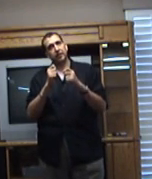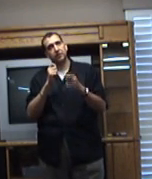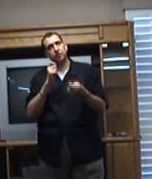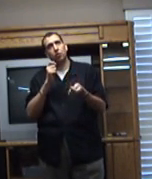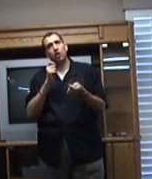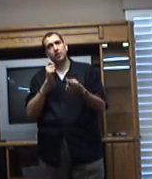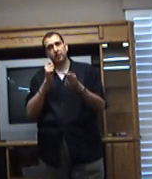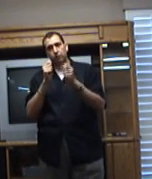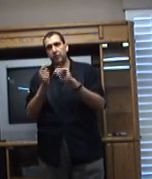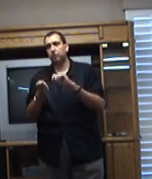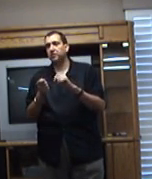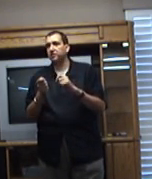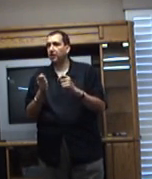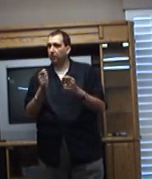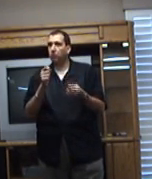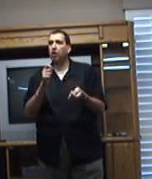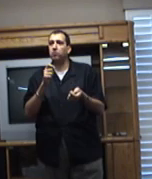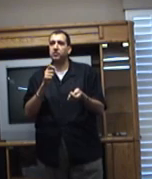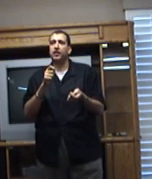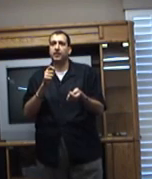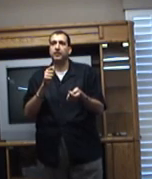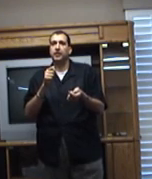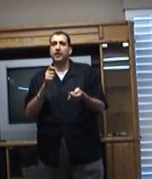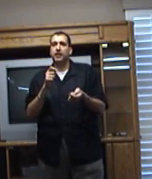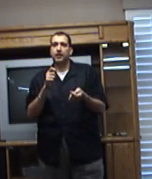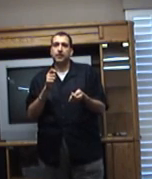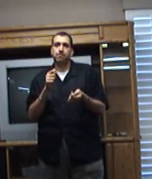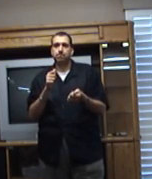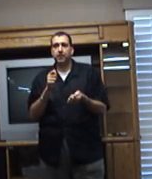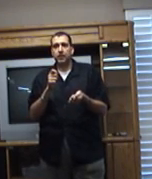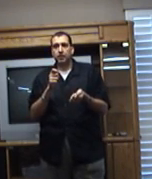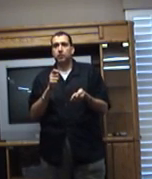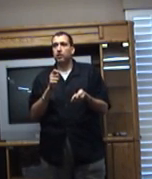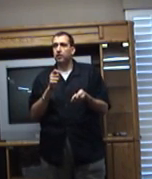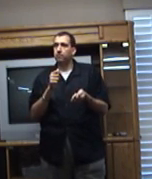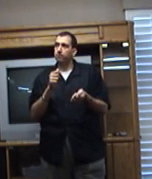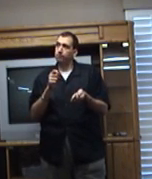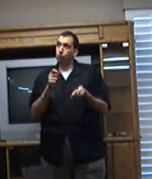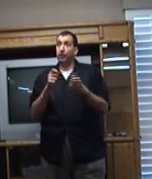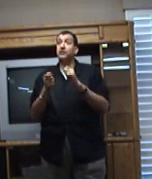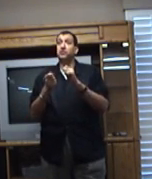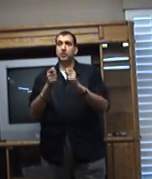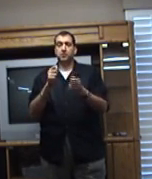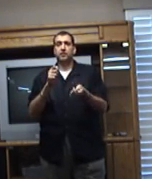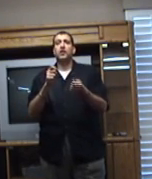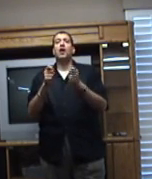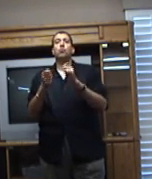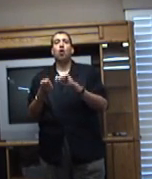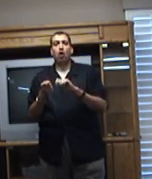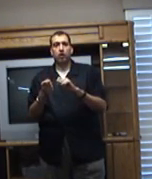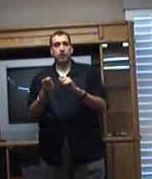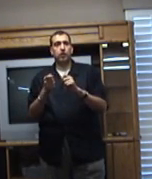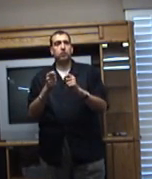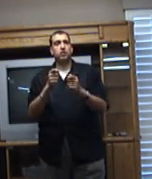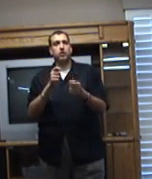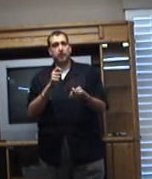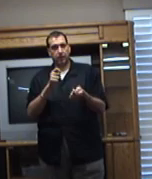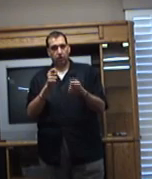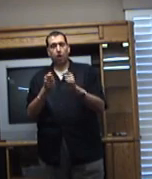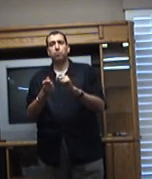so hard to retrust. It's almost like relationships that have gone wrong, you know. You get your heart